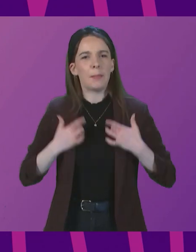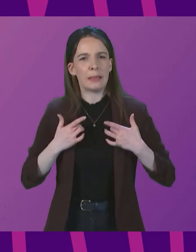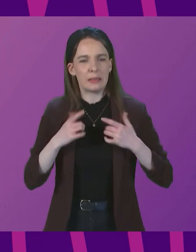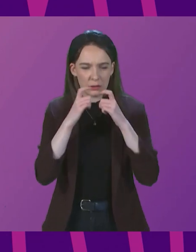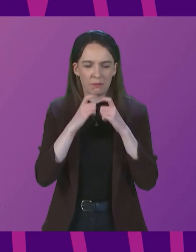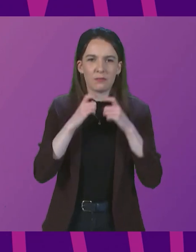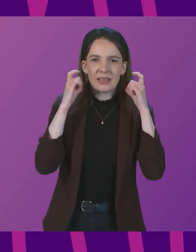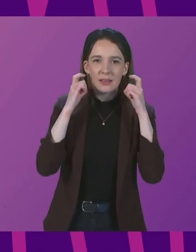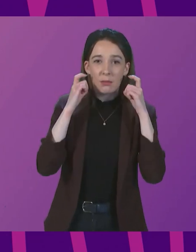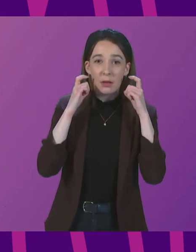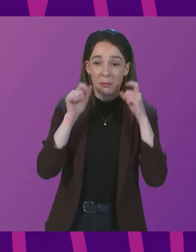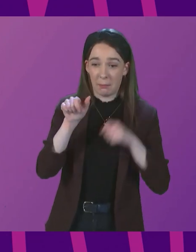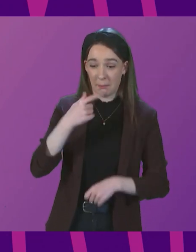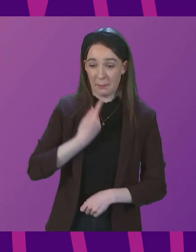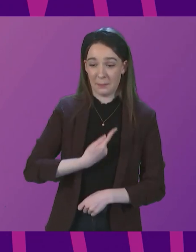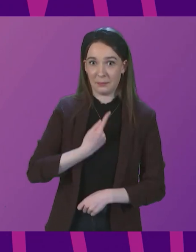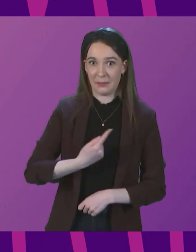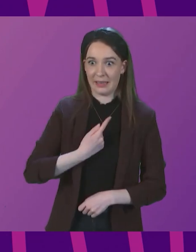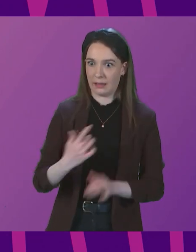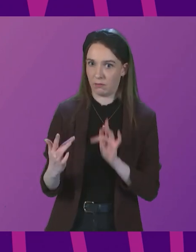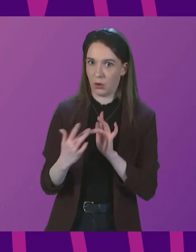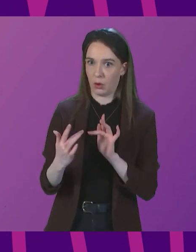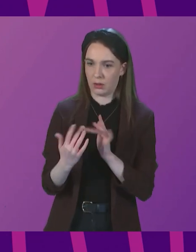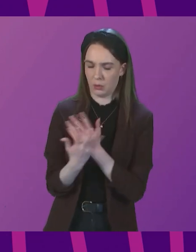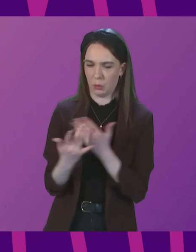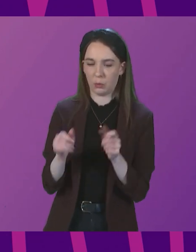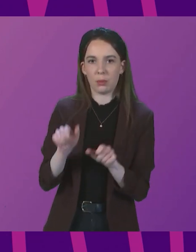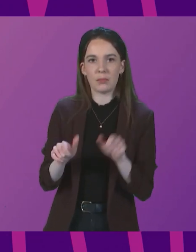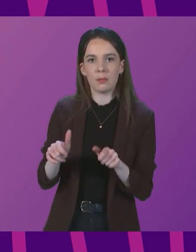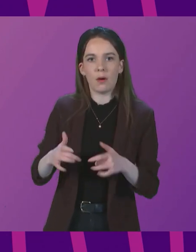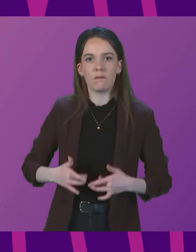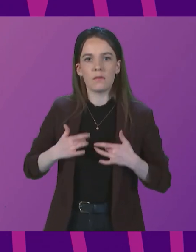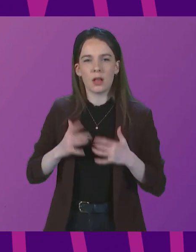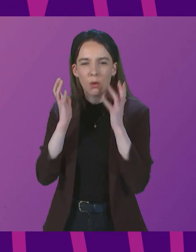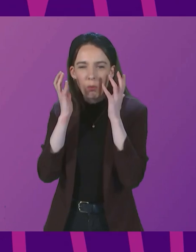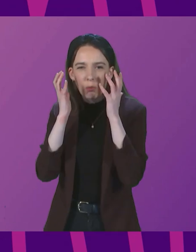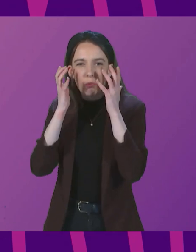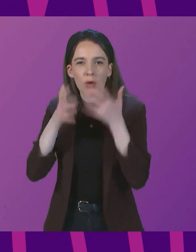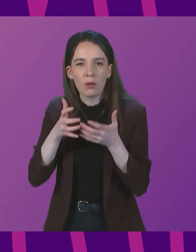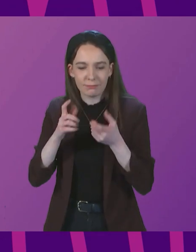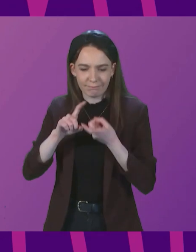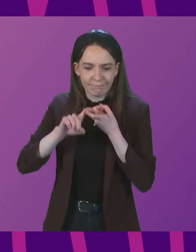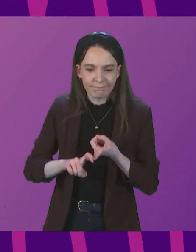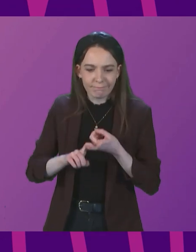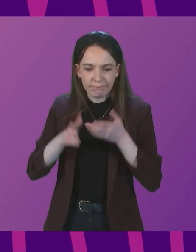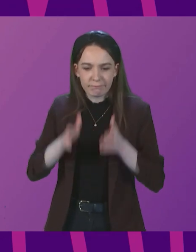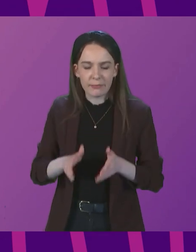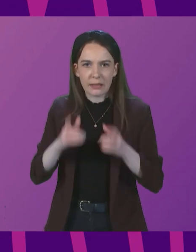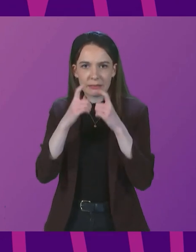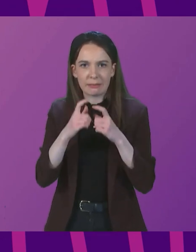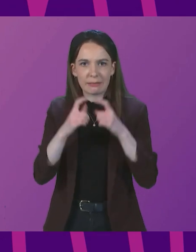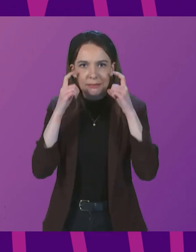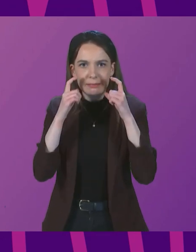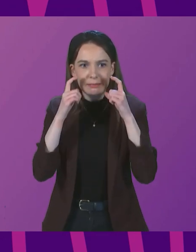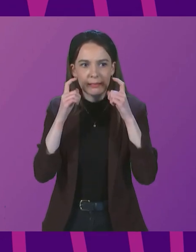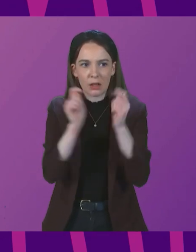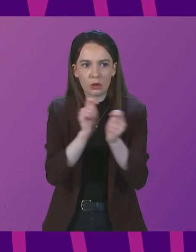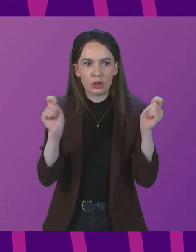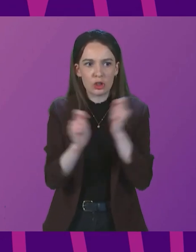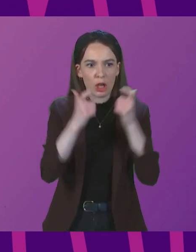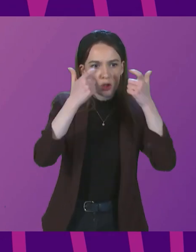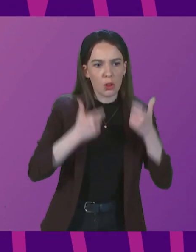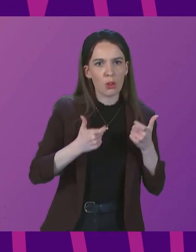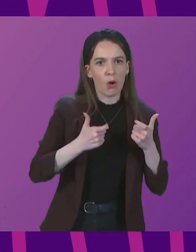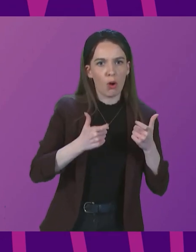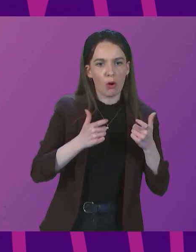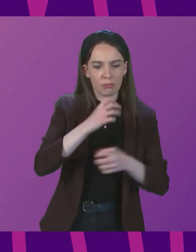I get many more contacts from people worried about the requirement to wear a face covering no longer being in law than I get